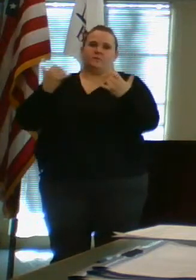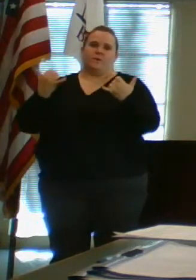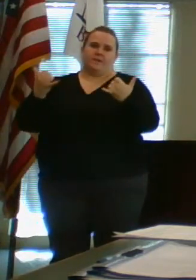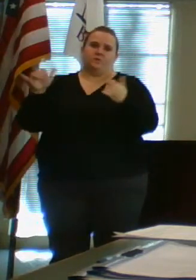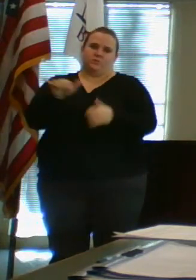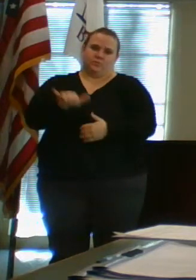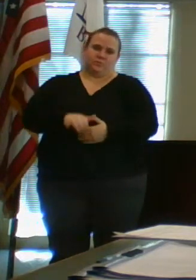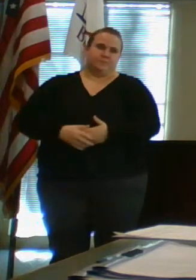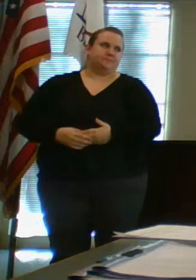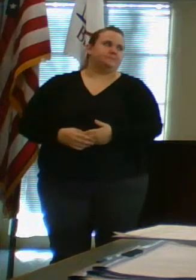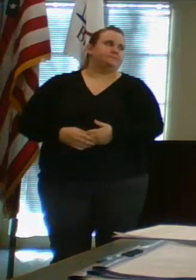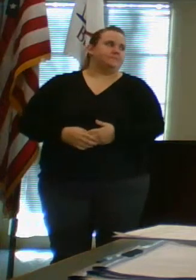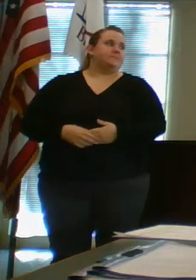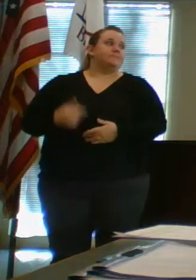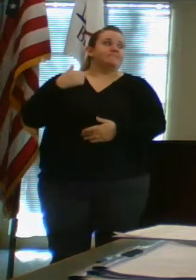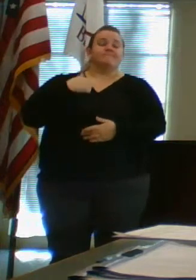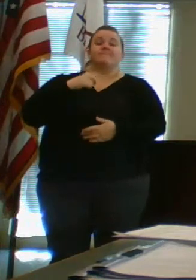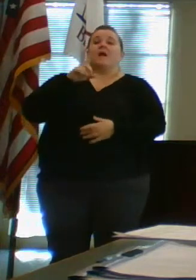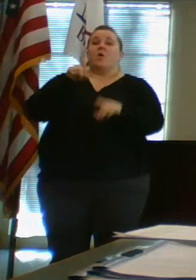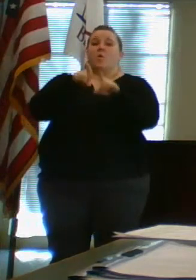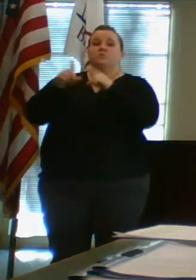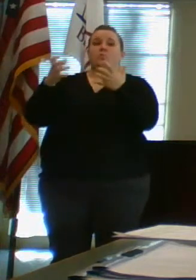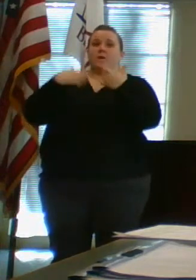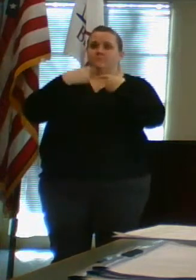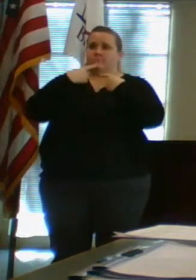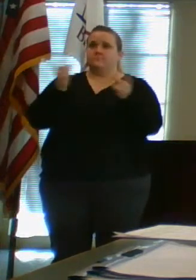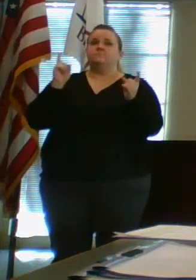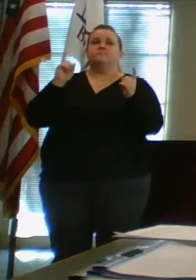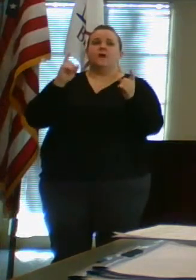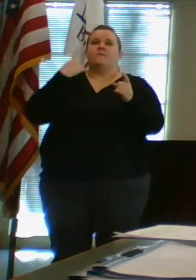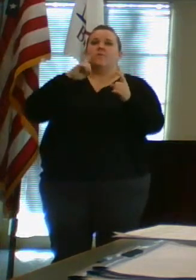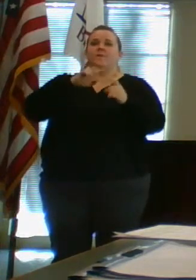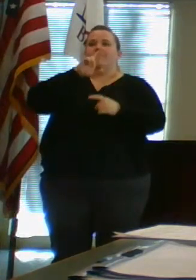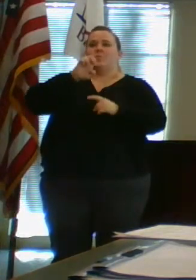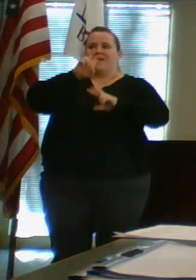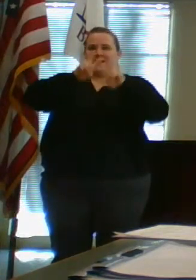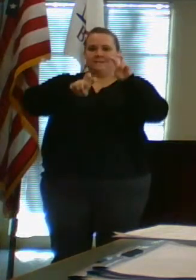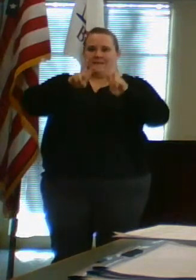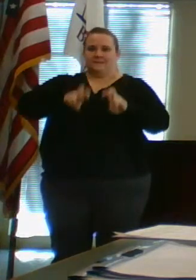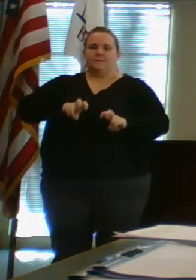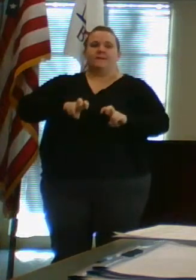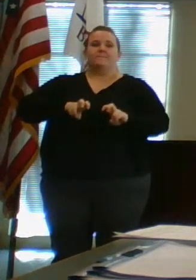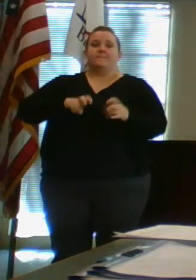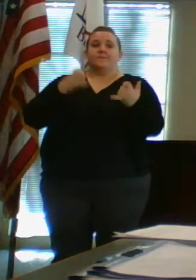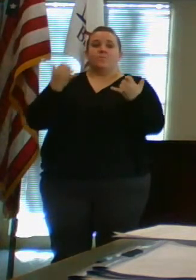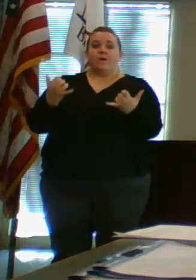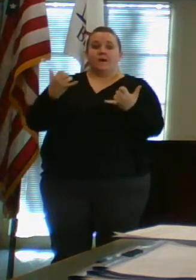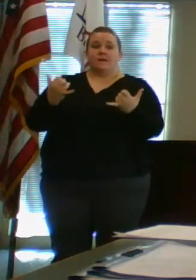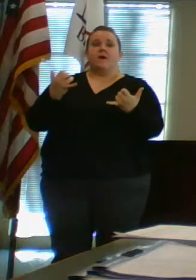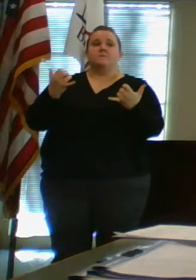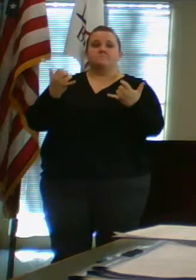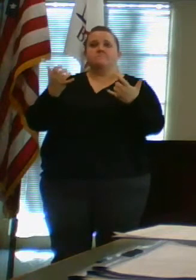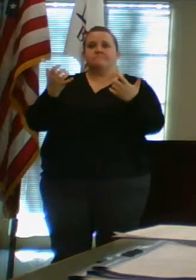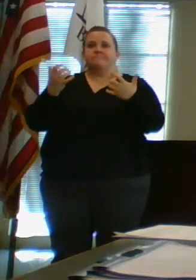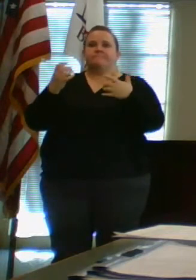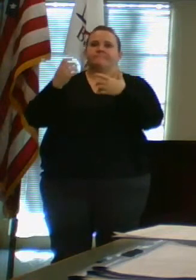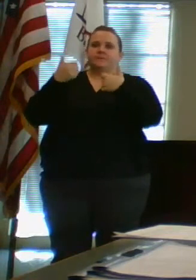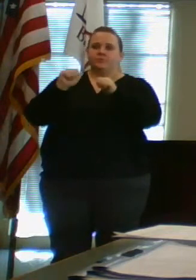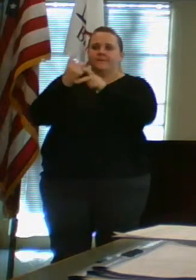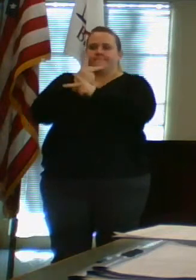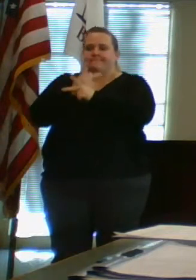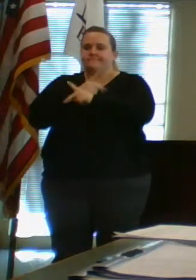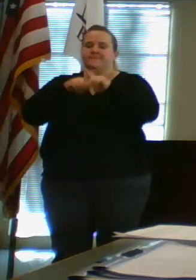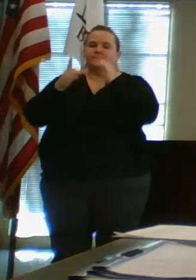as well, too. So I do want to also report on the reassessment. They are currently working through technology